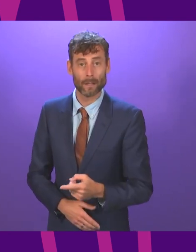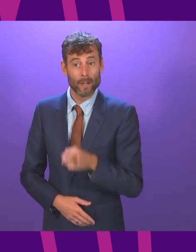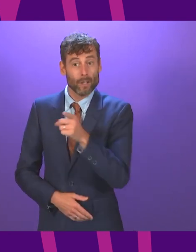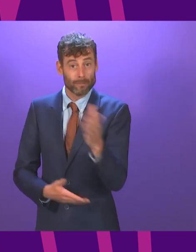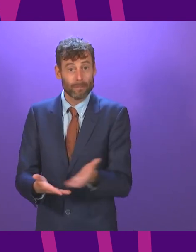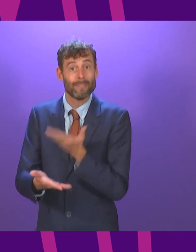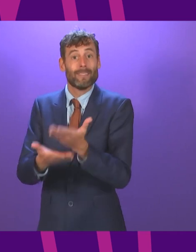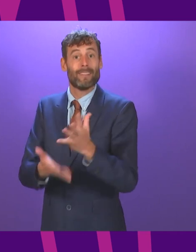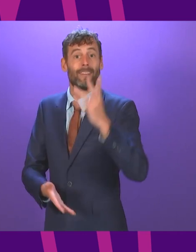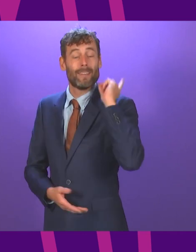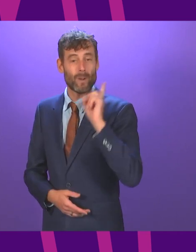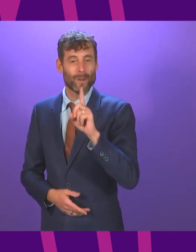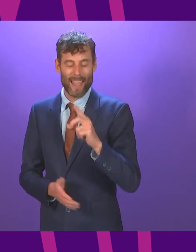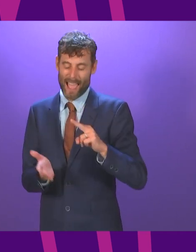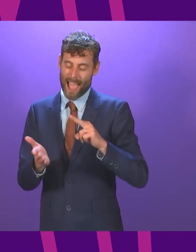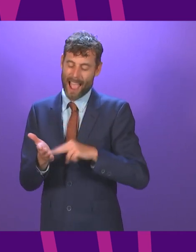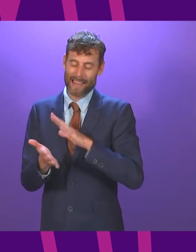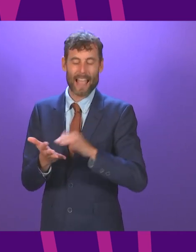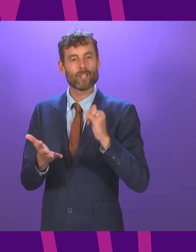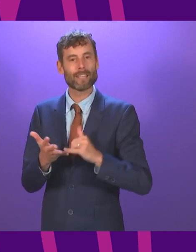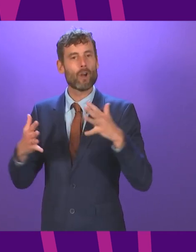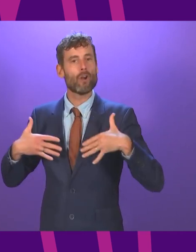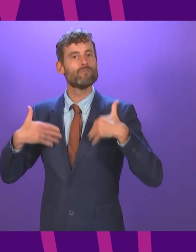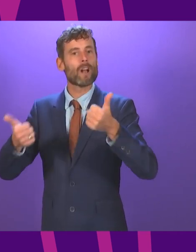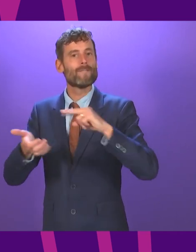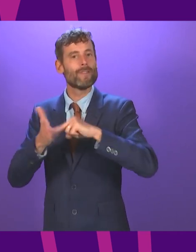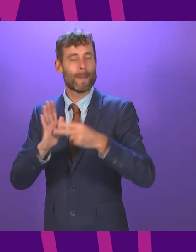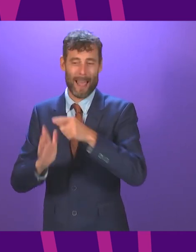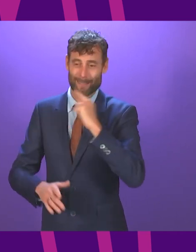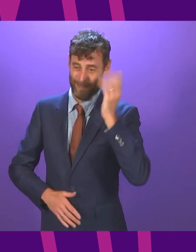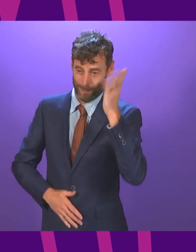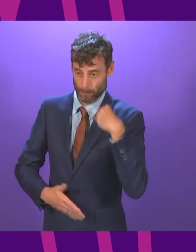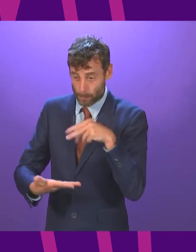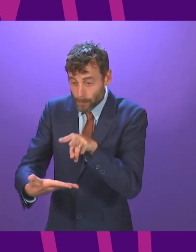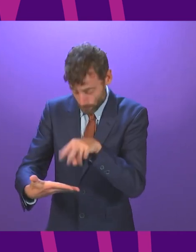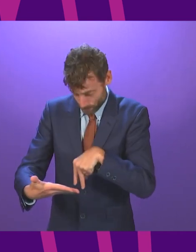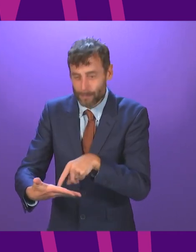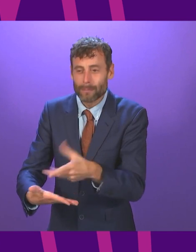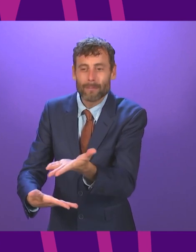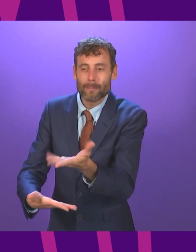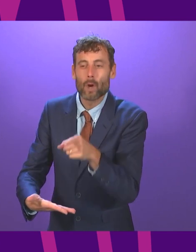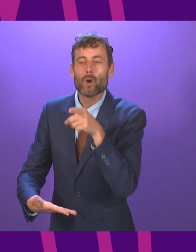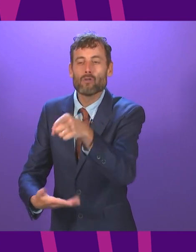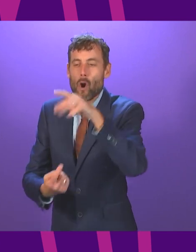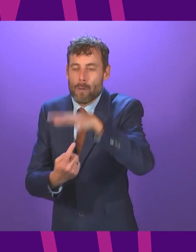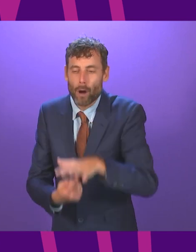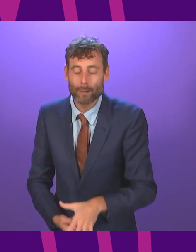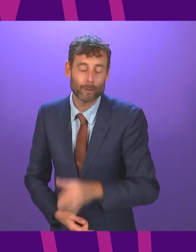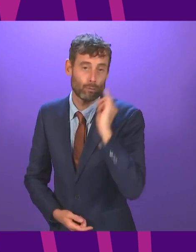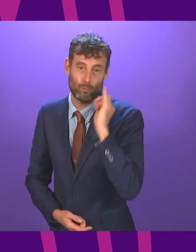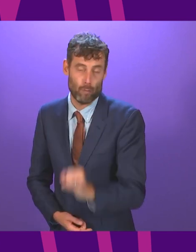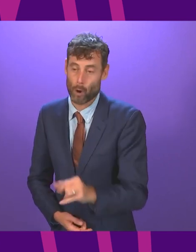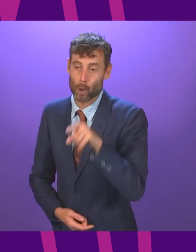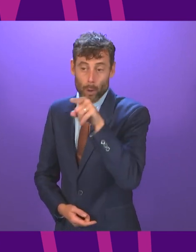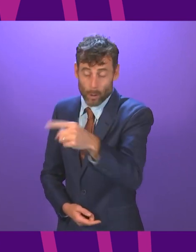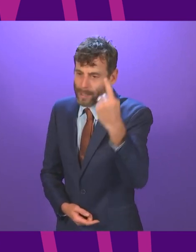that was more of a PR pamphlet. Once again, the SNP have got their priorities all wrong. They've turned their backs